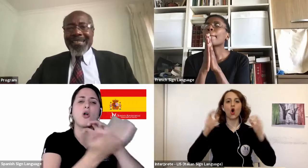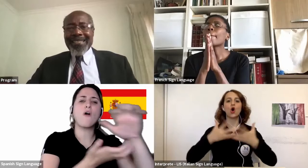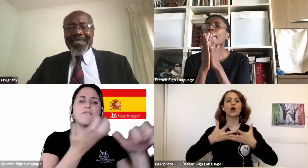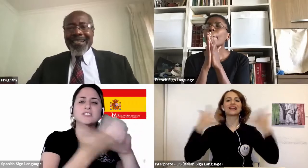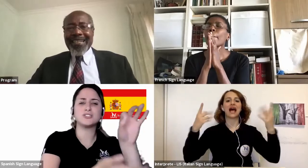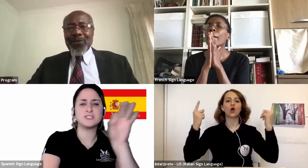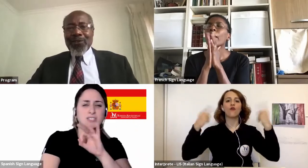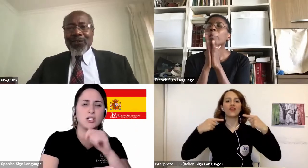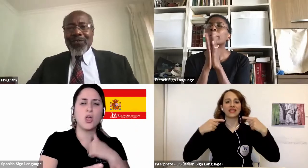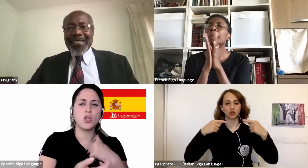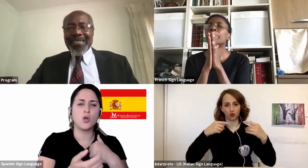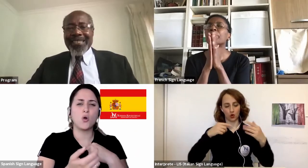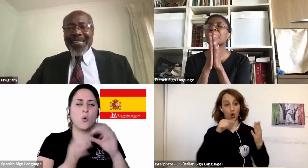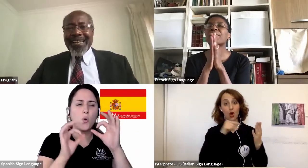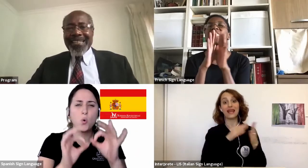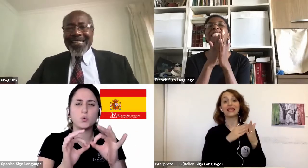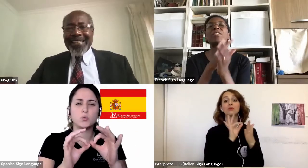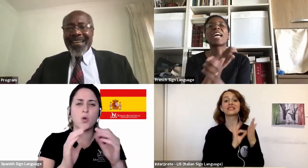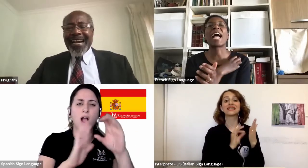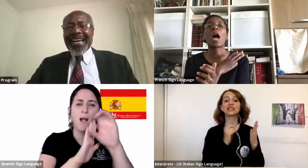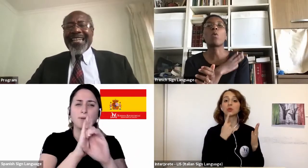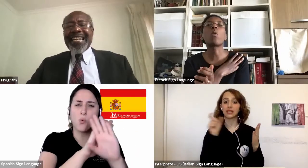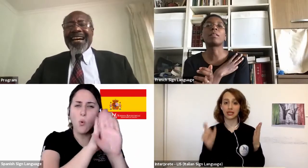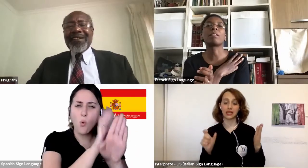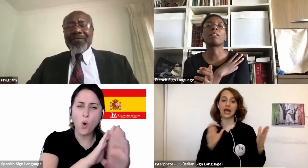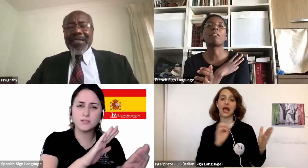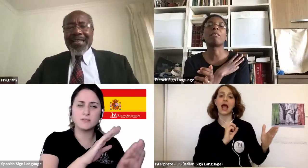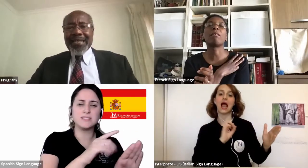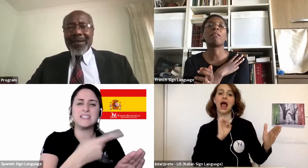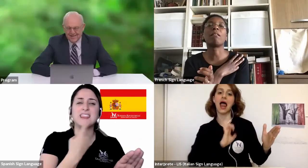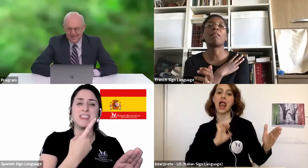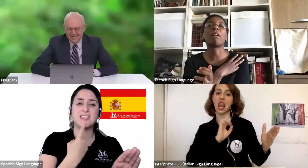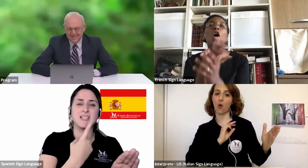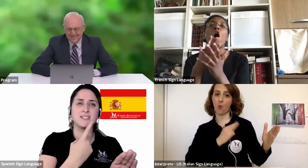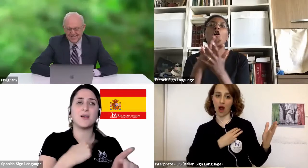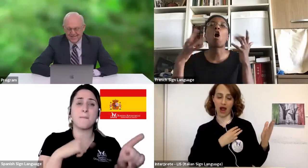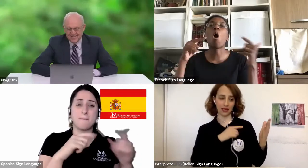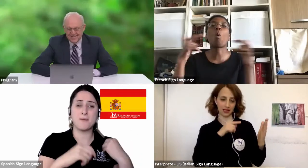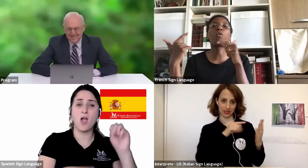where Ellen White says the great controversy is ended. I loved that chapter. It really gave